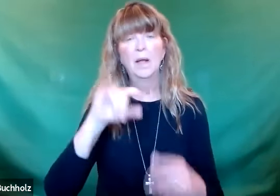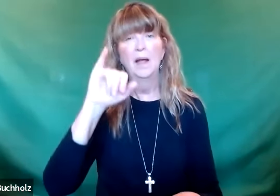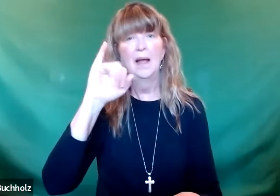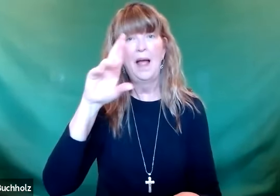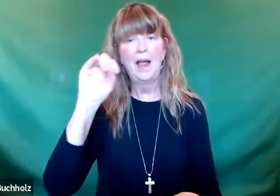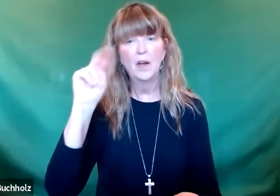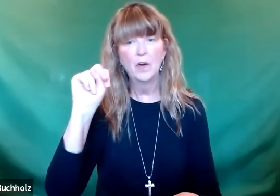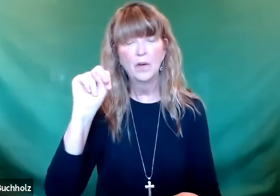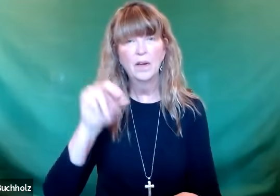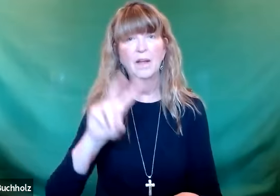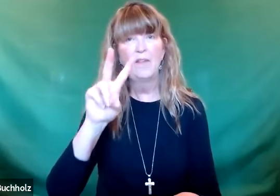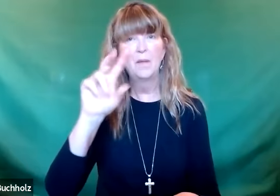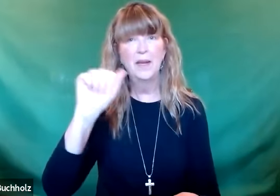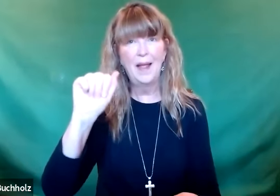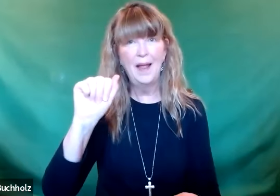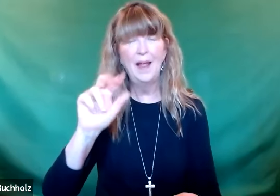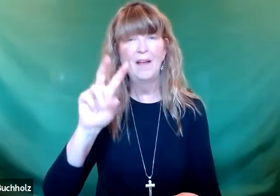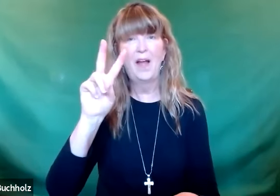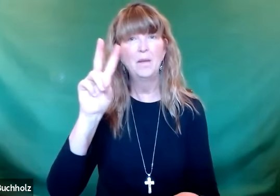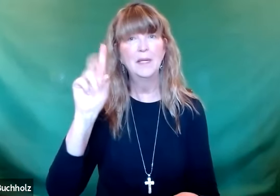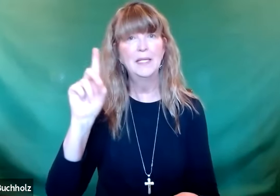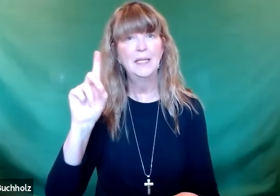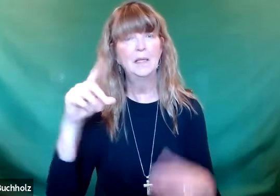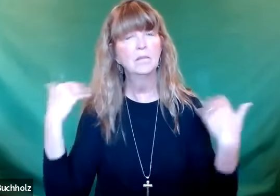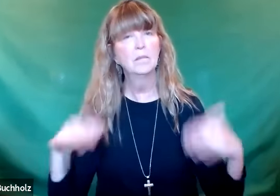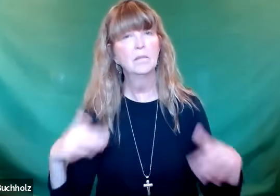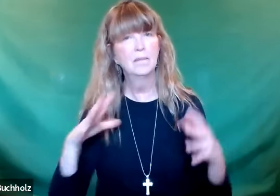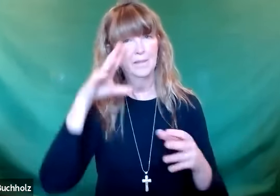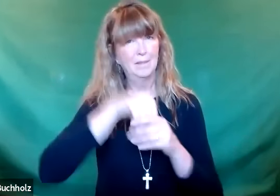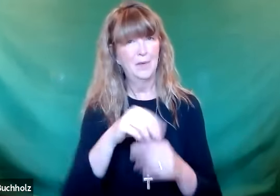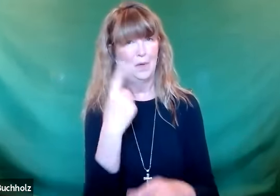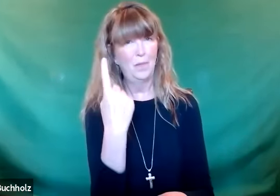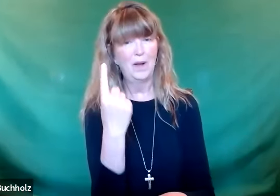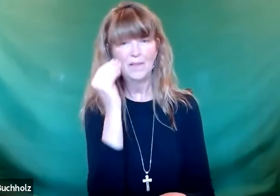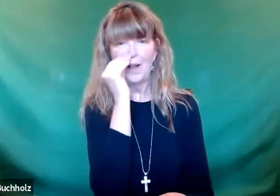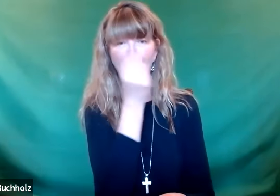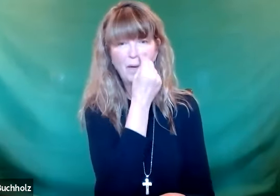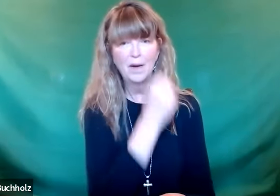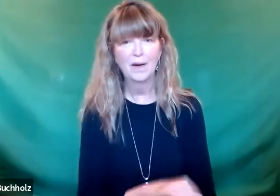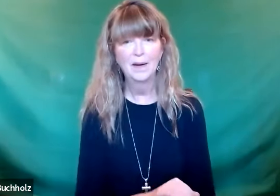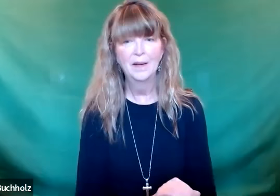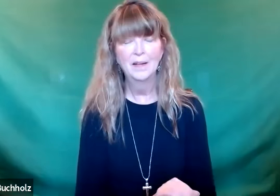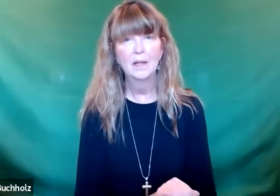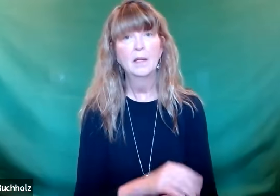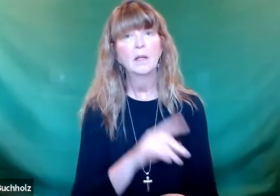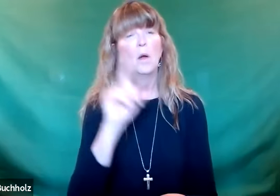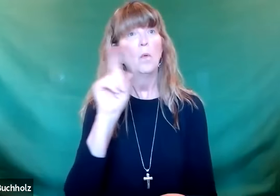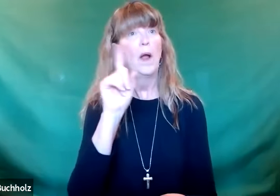calcium, vitamin A, vitamin B, all within that one little